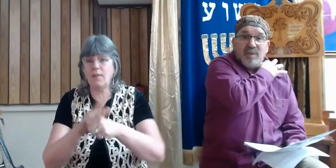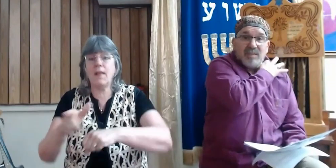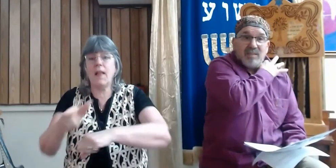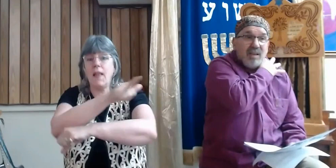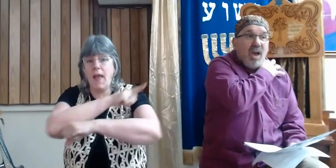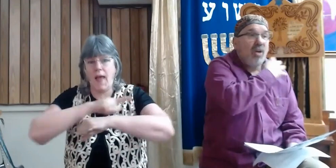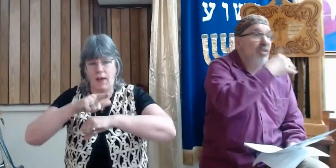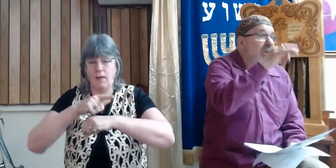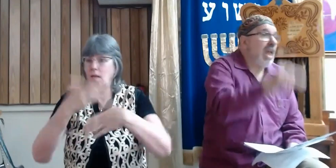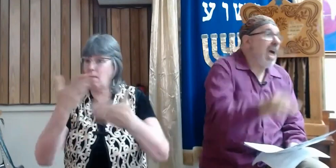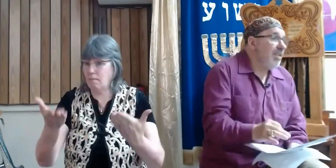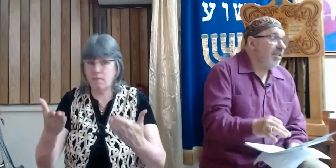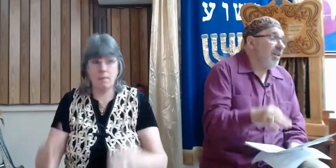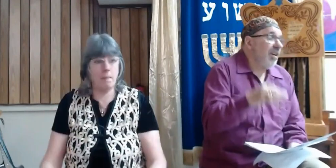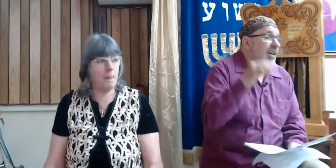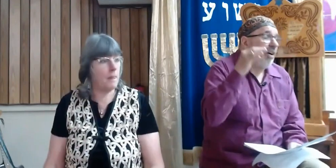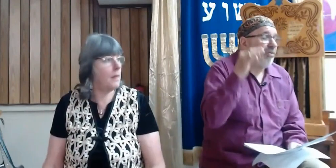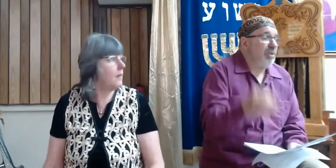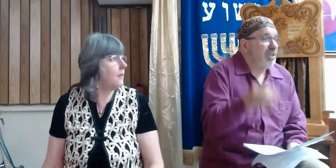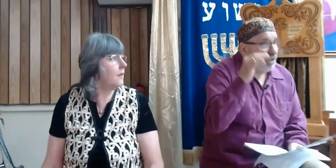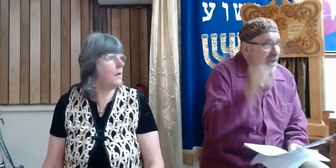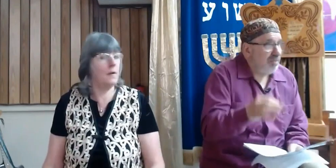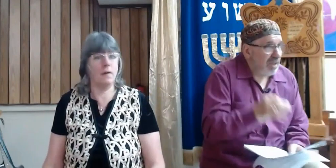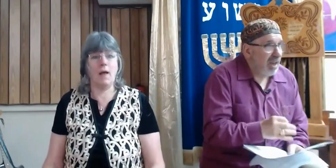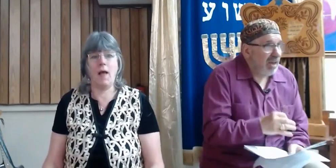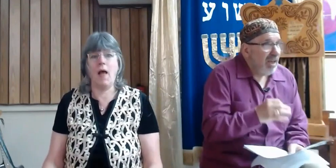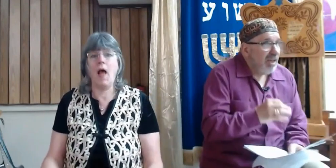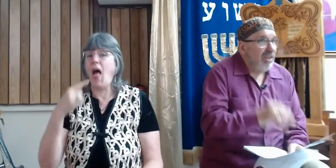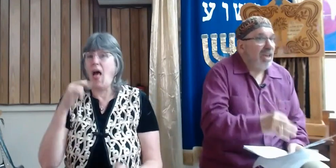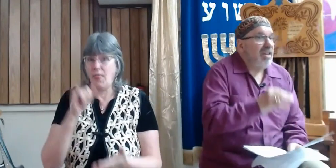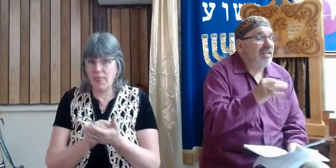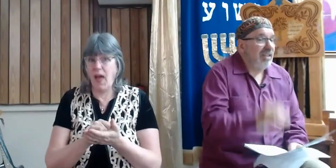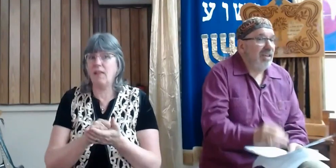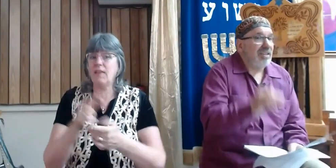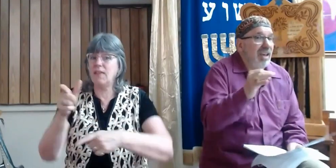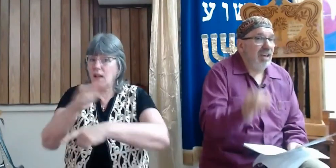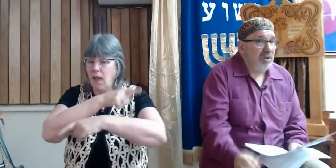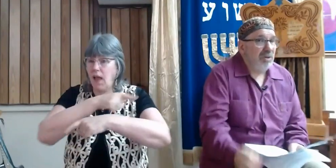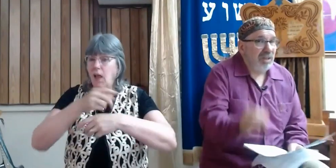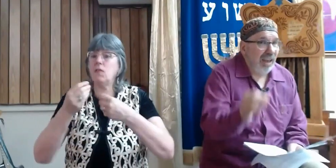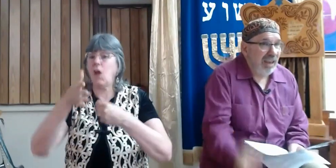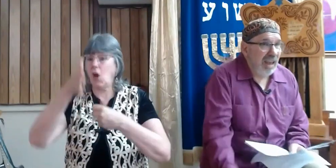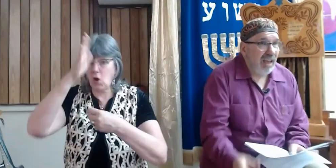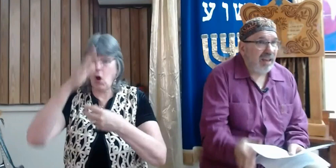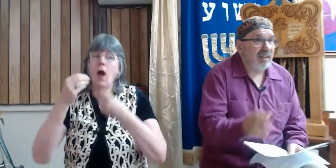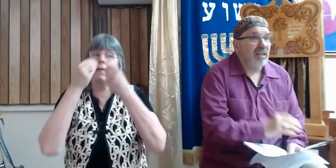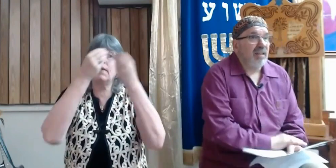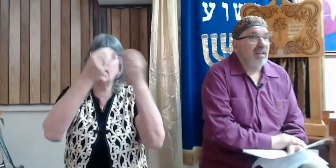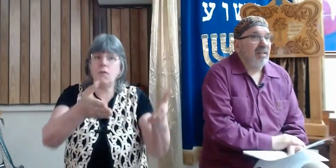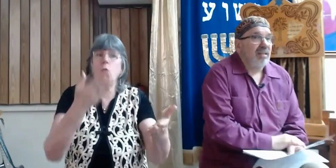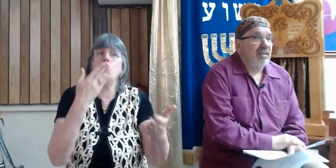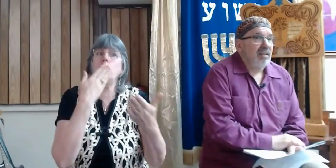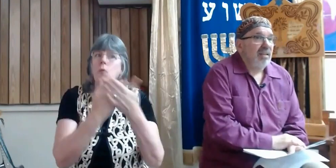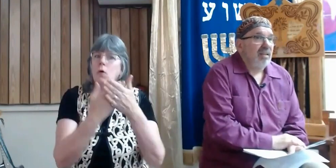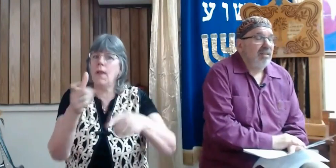promise. The land of which Hashem said, this is a good land.